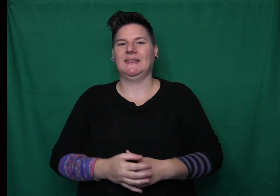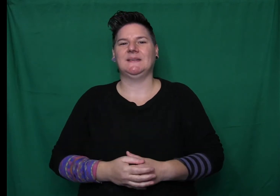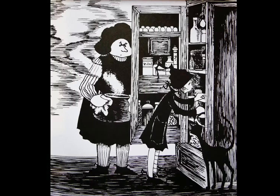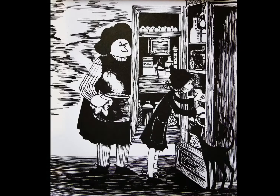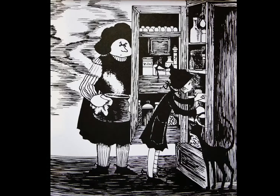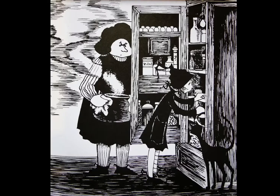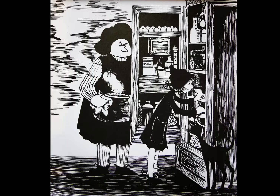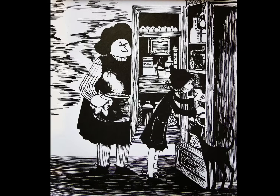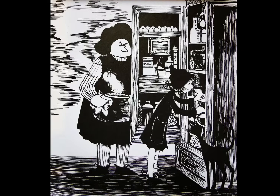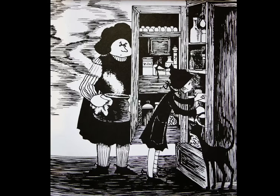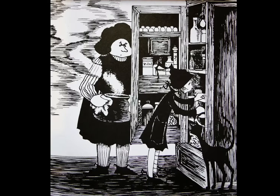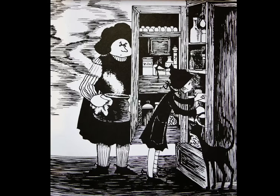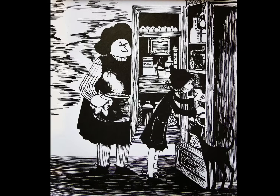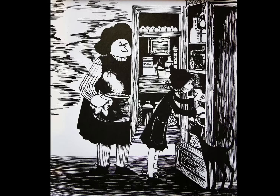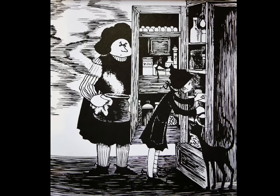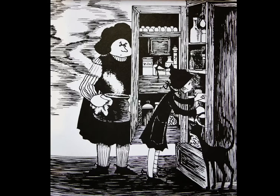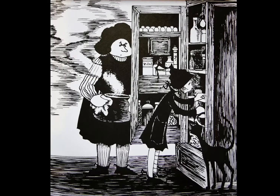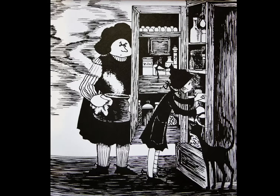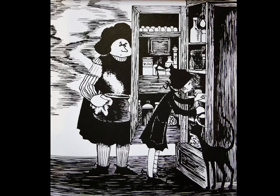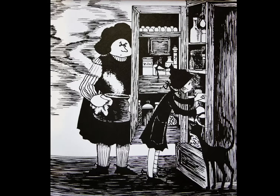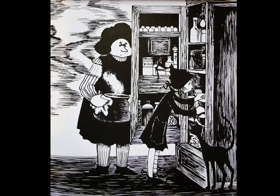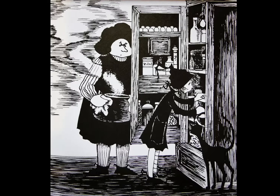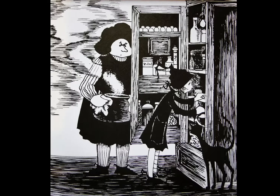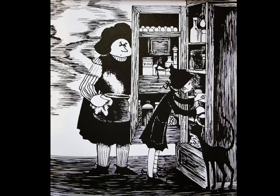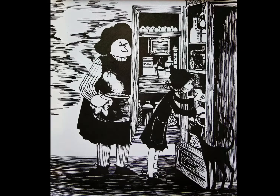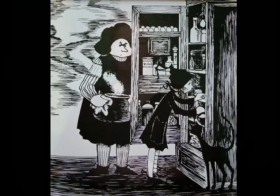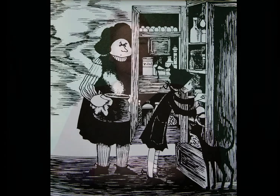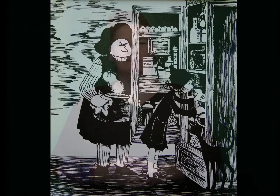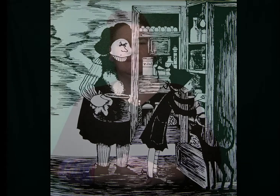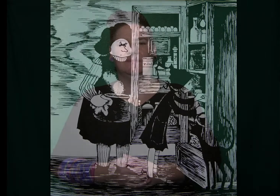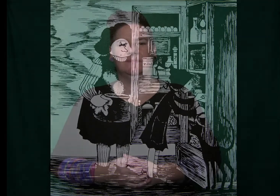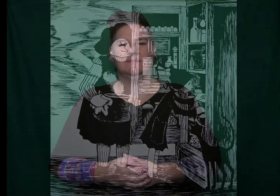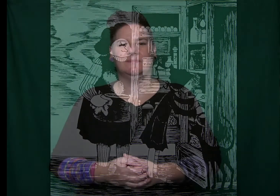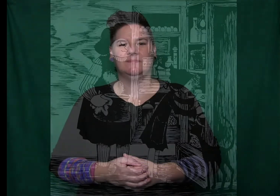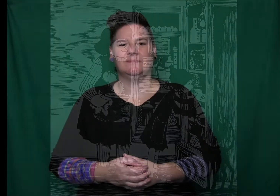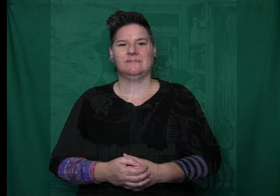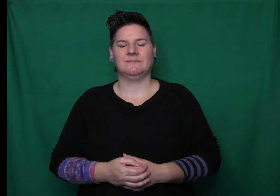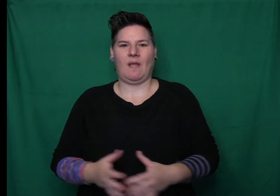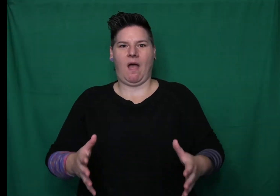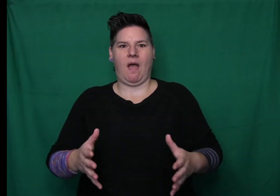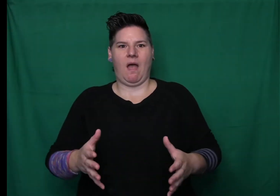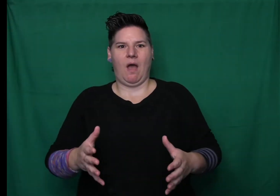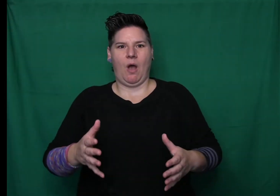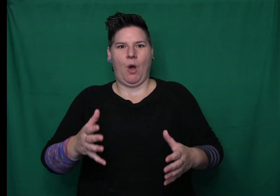I just need a little something for a surprise. I'm not going to eat it.